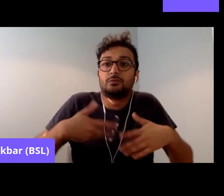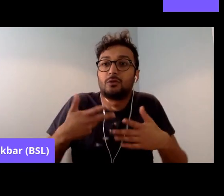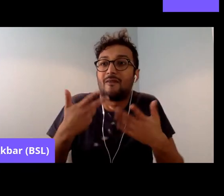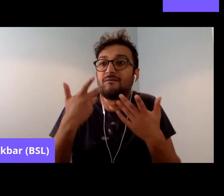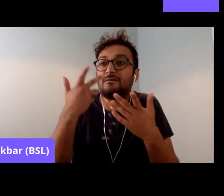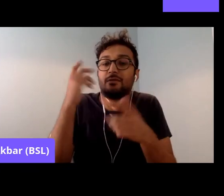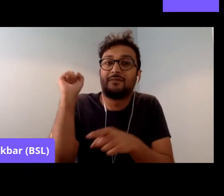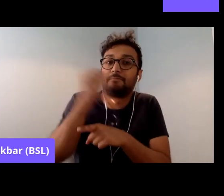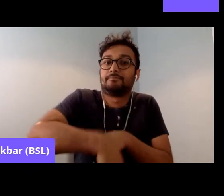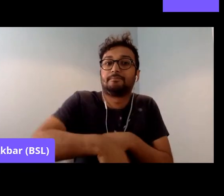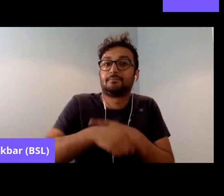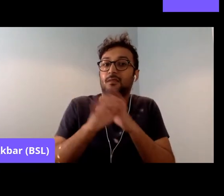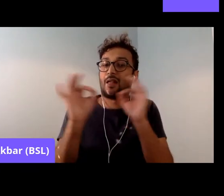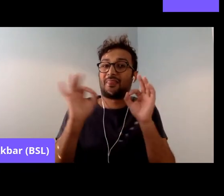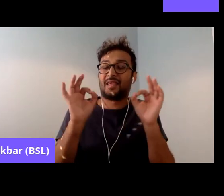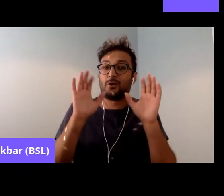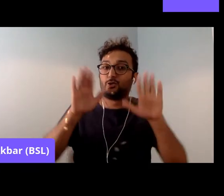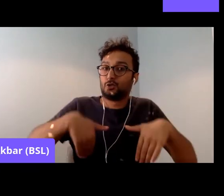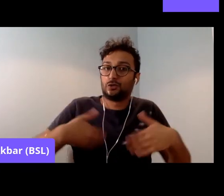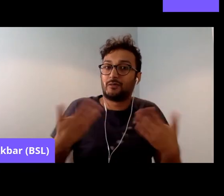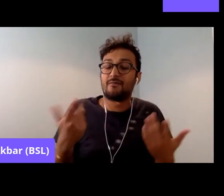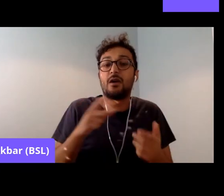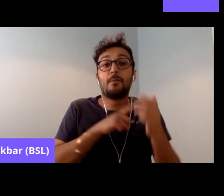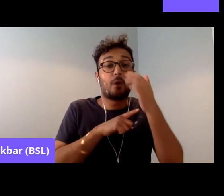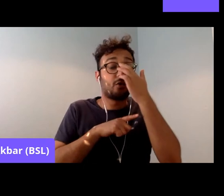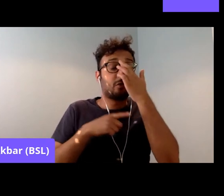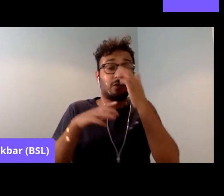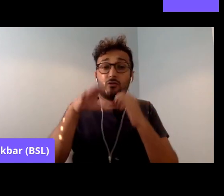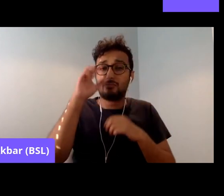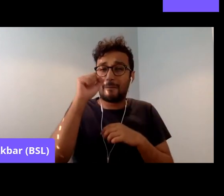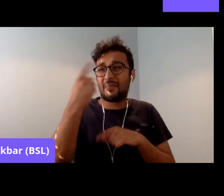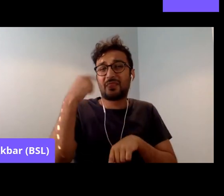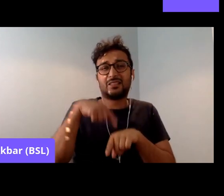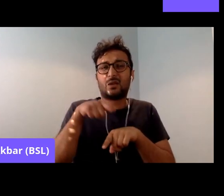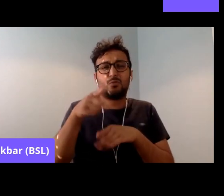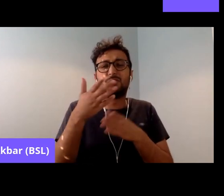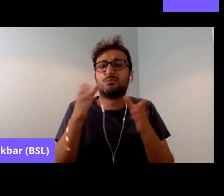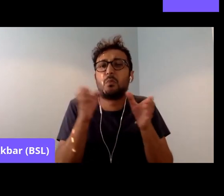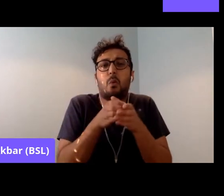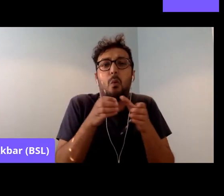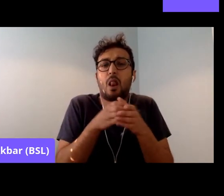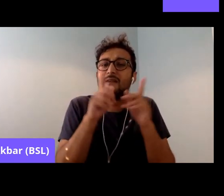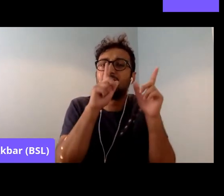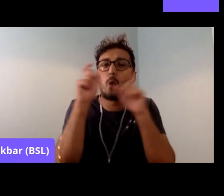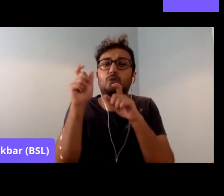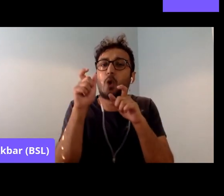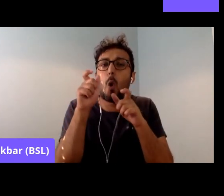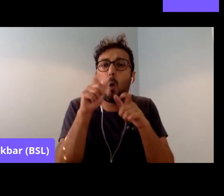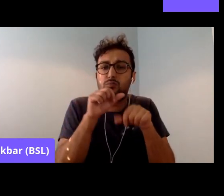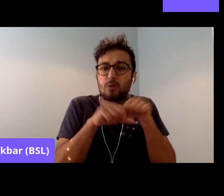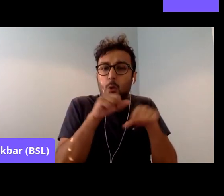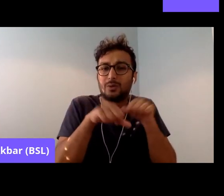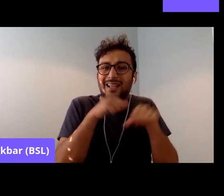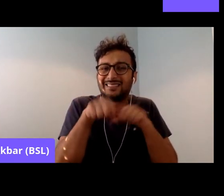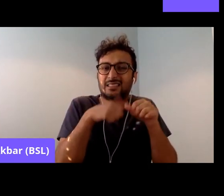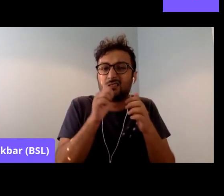may not remember, it was a small photo processing plant, which was dependent on postal deliveries.